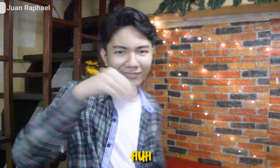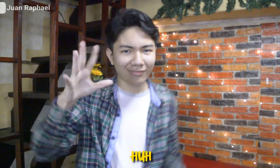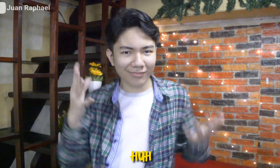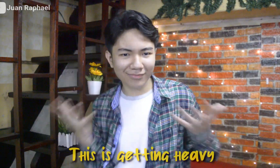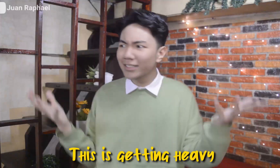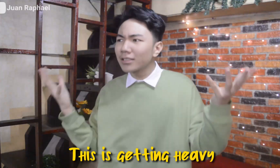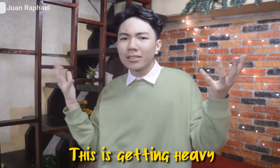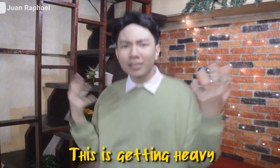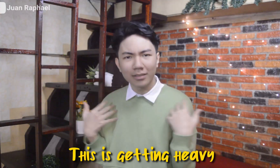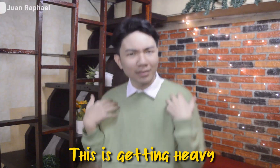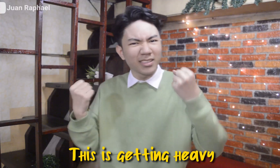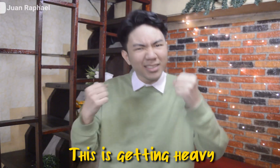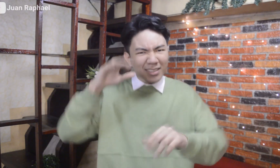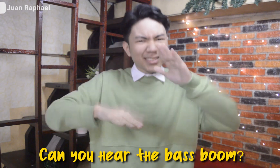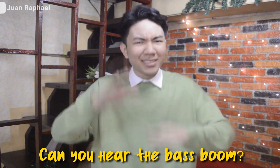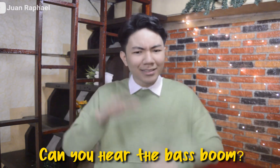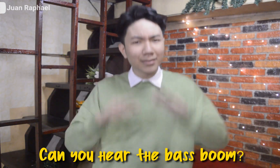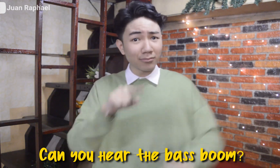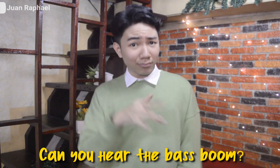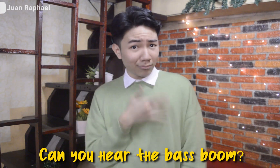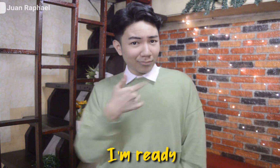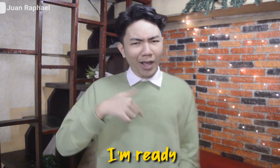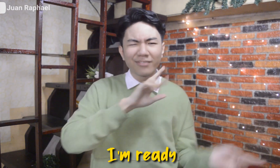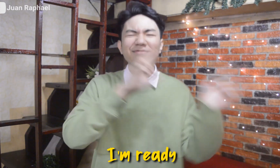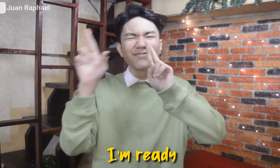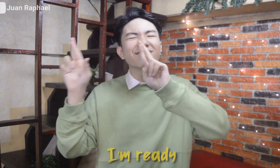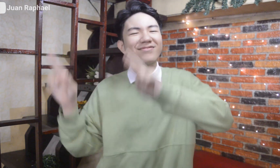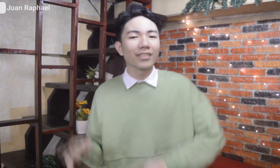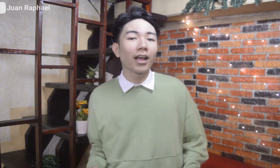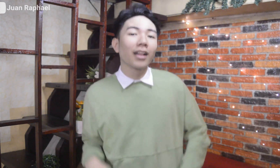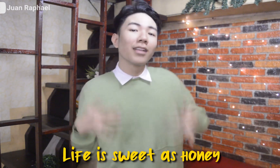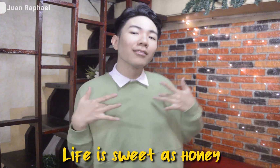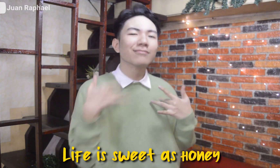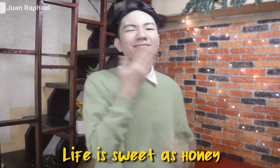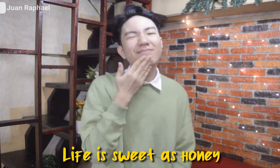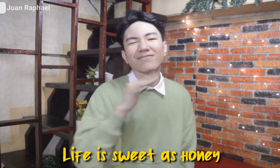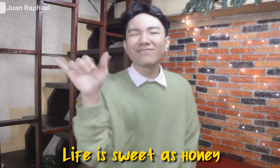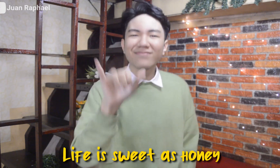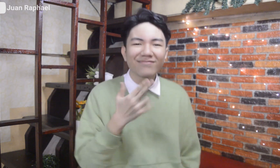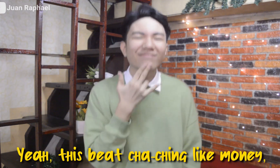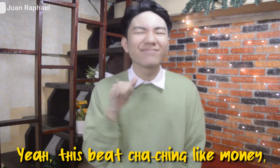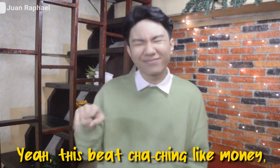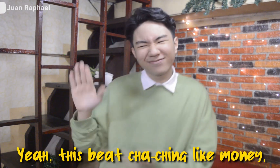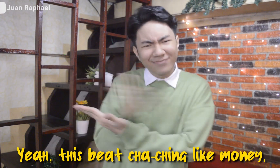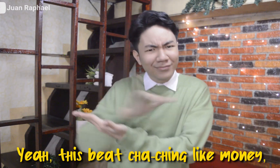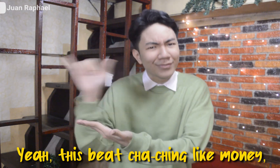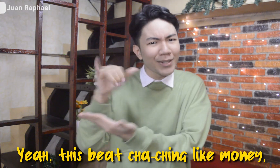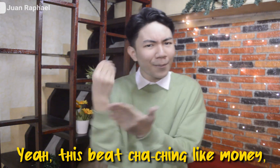This is getting heavy, can't hear the bass, boom, I'm ready Life is sweet as honey, yeah, this beat you trade